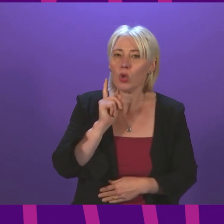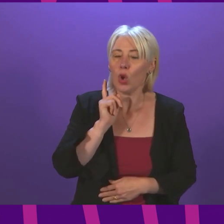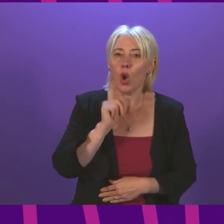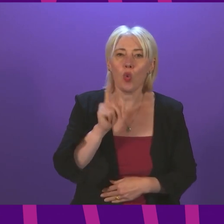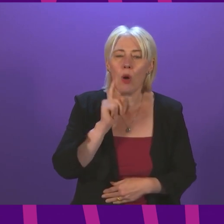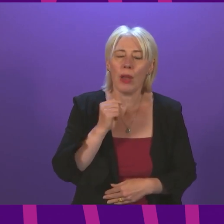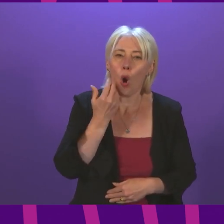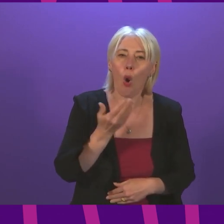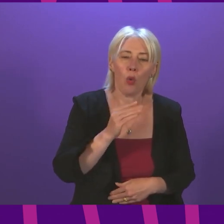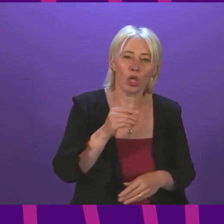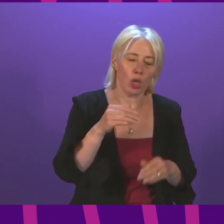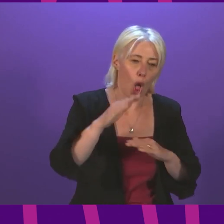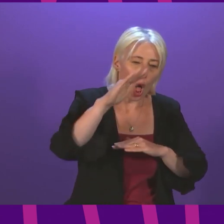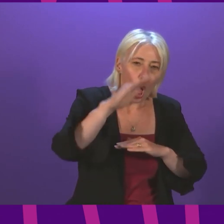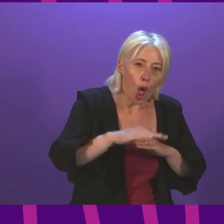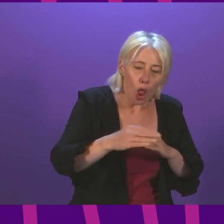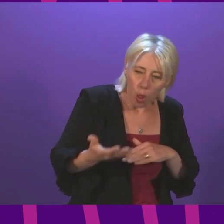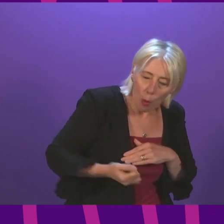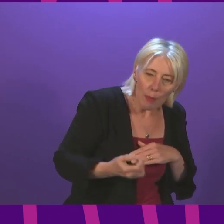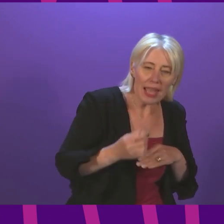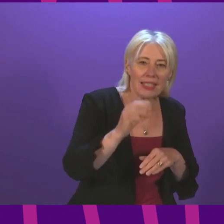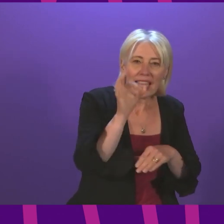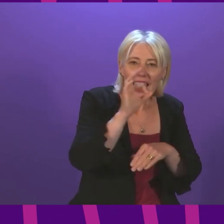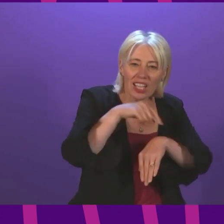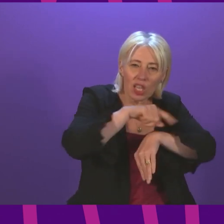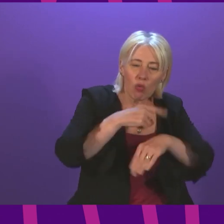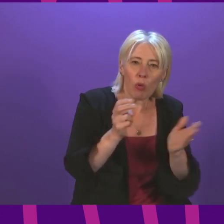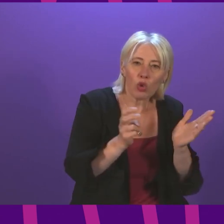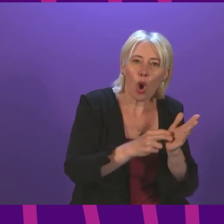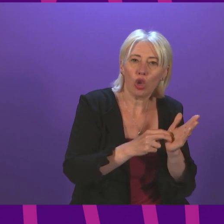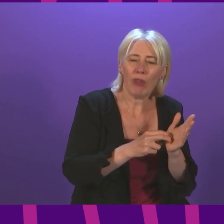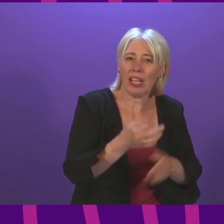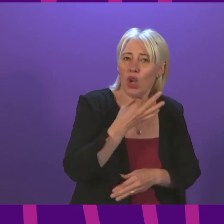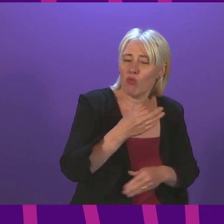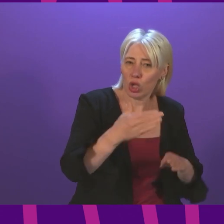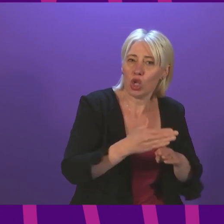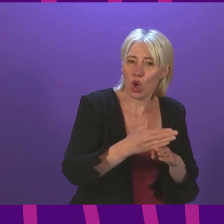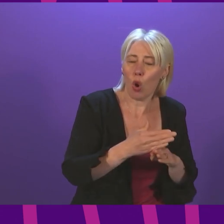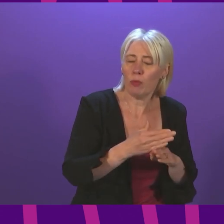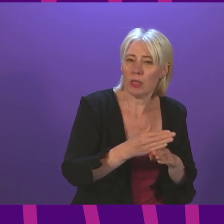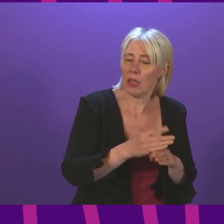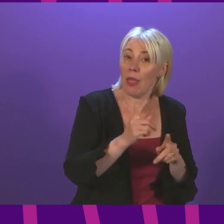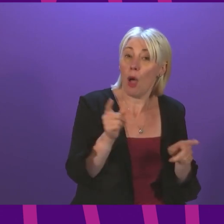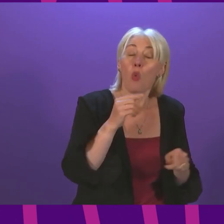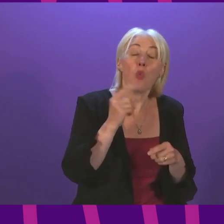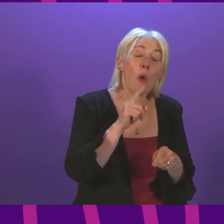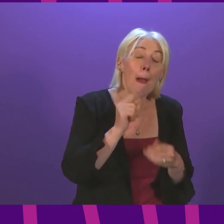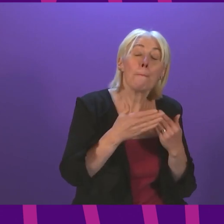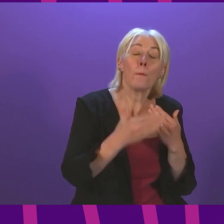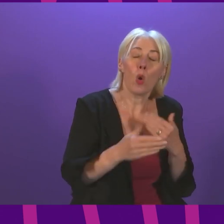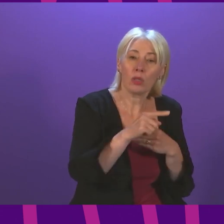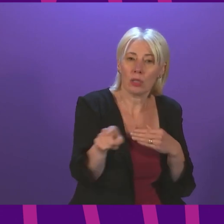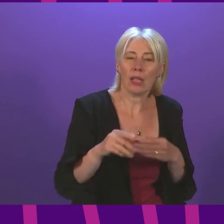in low-paid precarious work with zero-hours contracts. Research by think tank autonomy found that in the UK